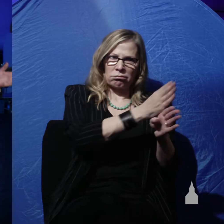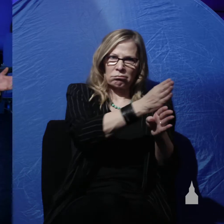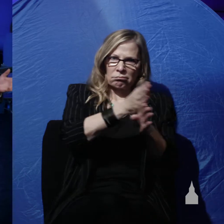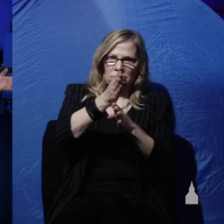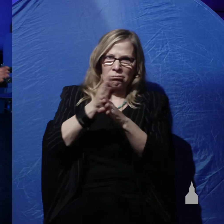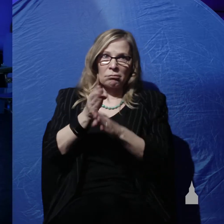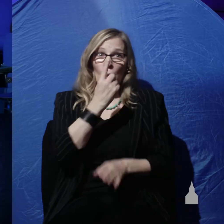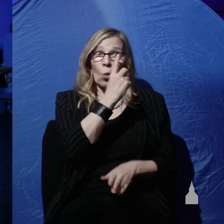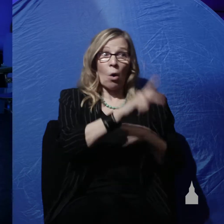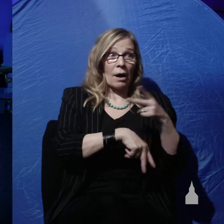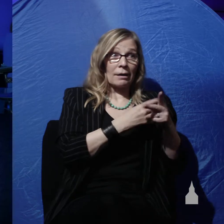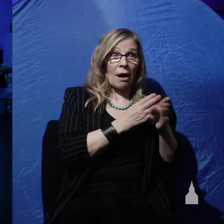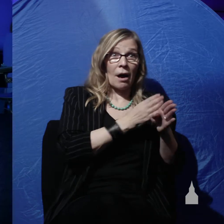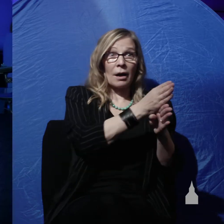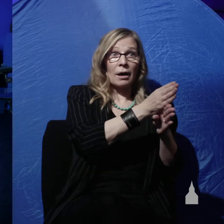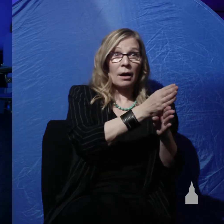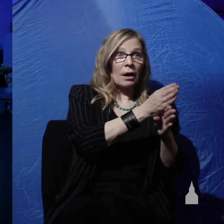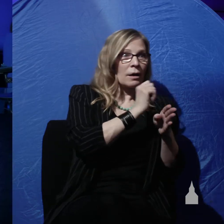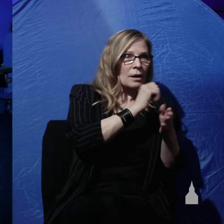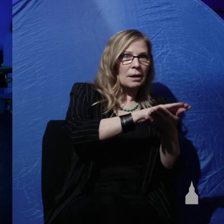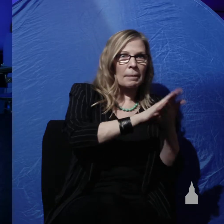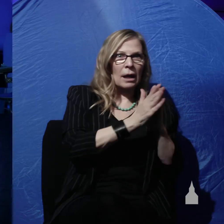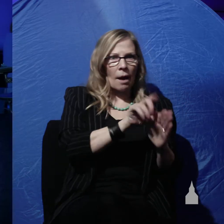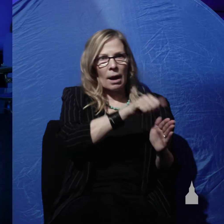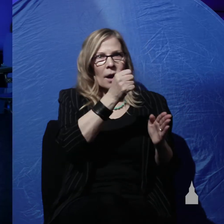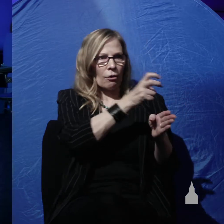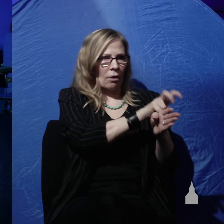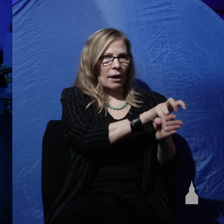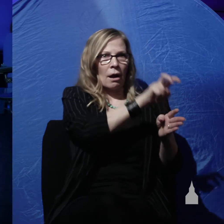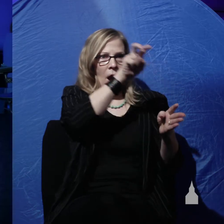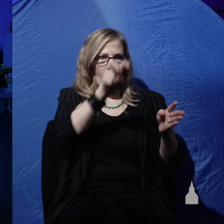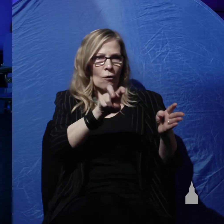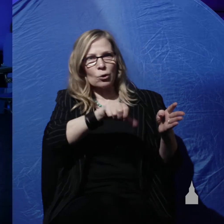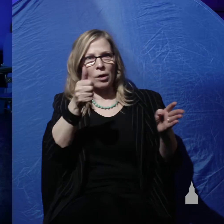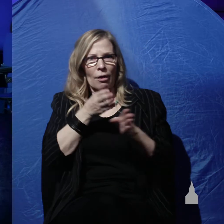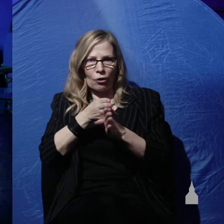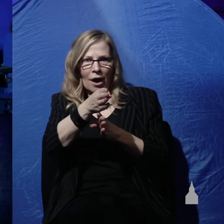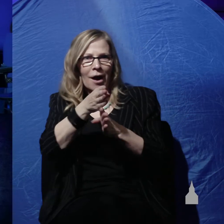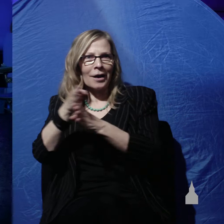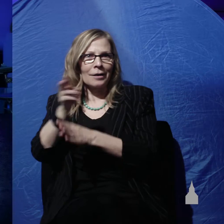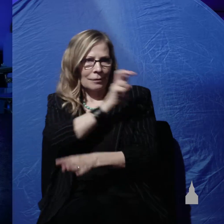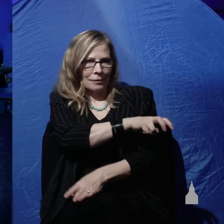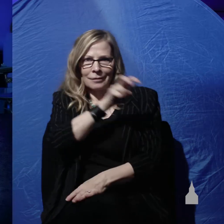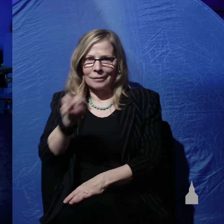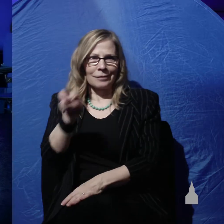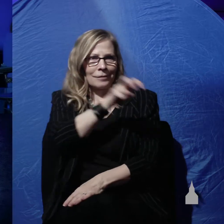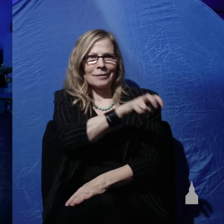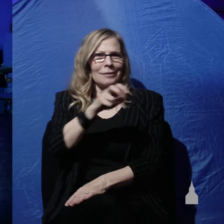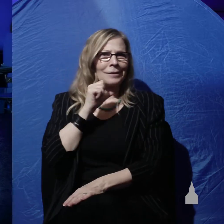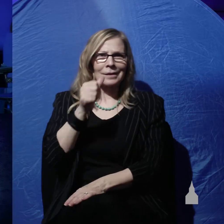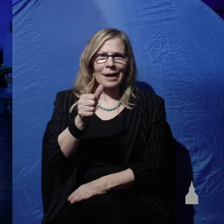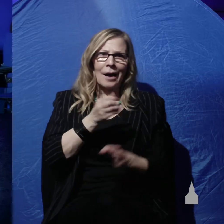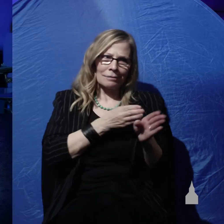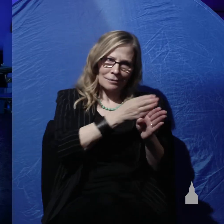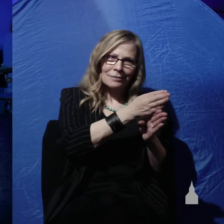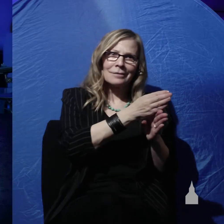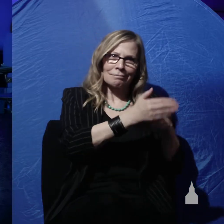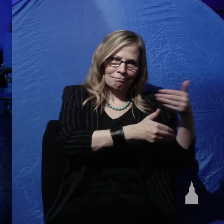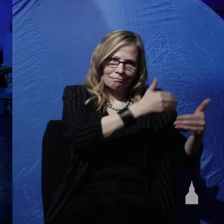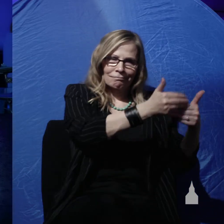kind wouldn't change into a different kind. And so the evolutionary story is the evolution tree of life. All the different